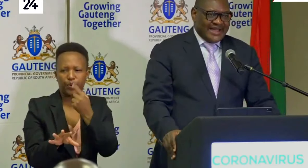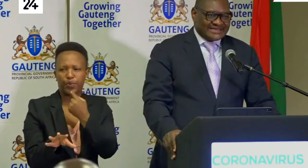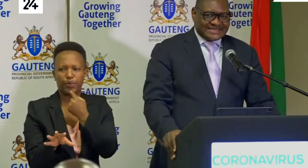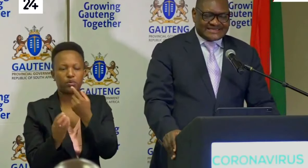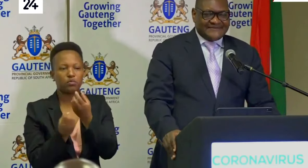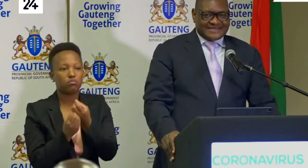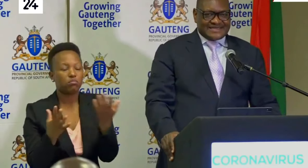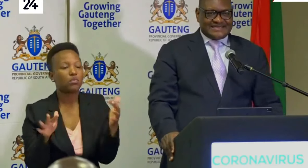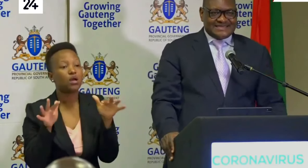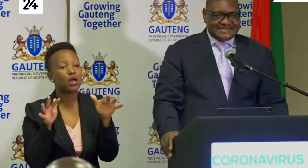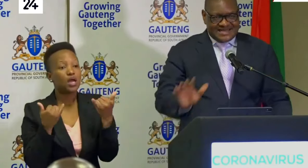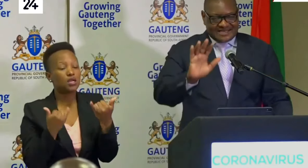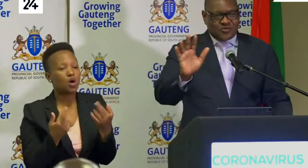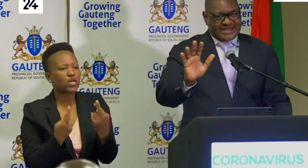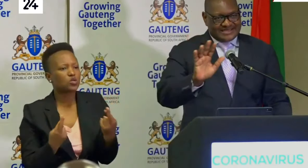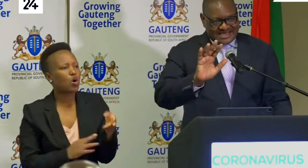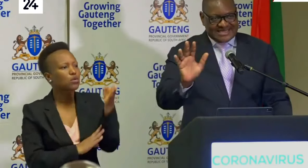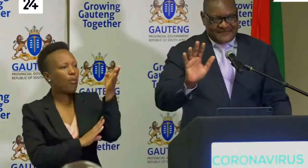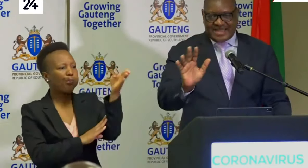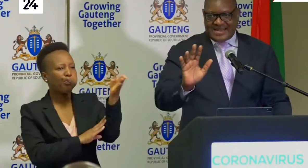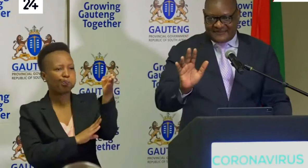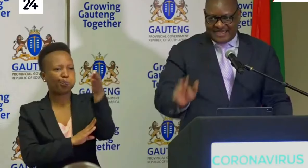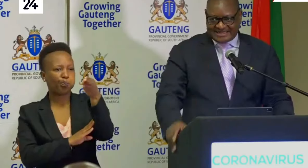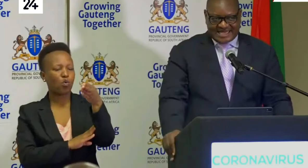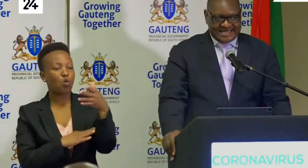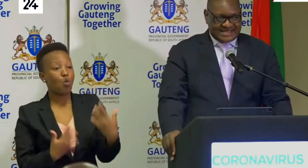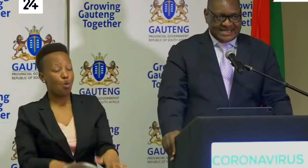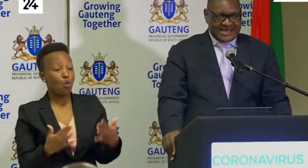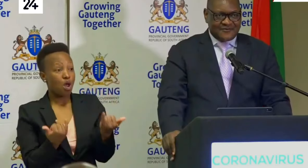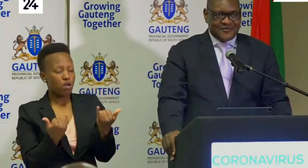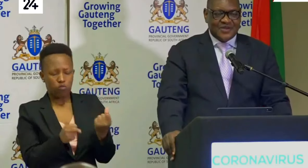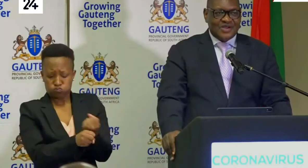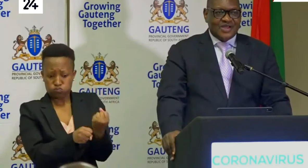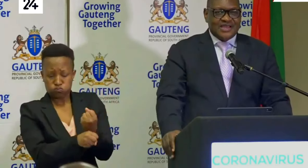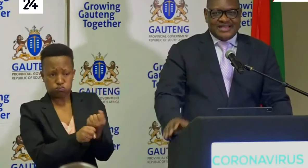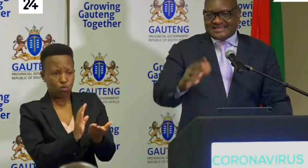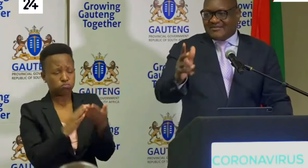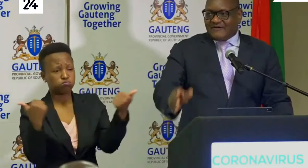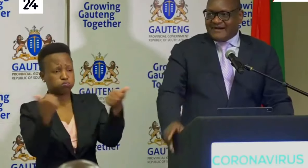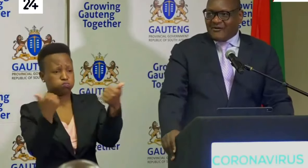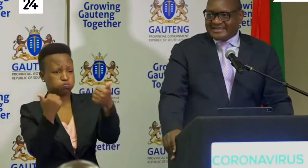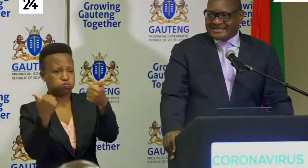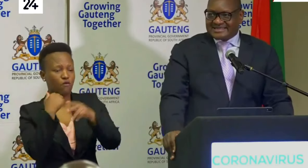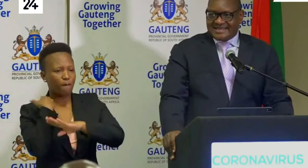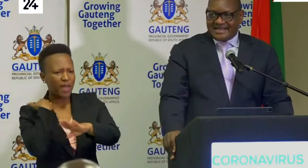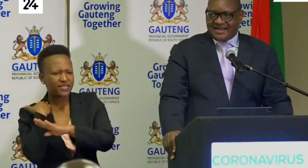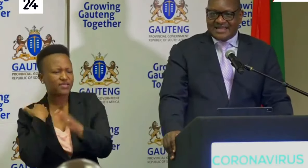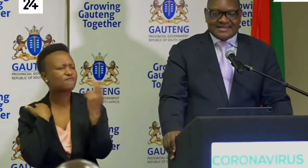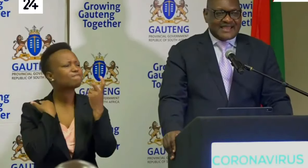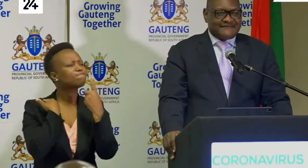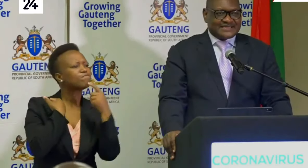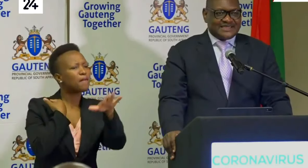our existing facilities, and that work is at a very advanced stage right now. In some of our existing